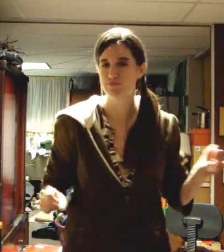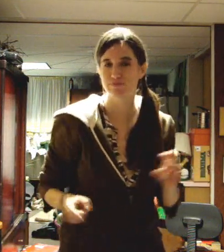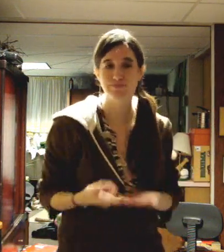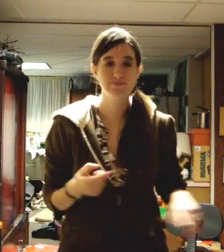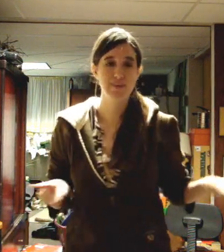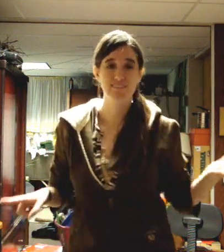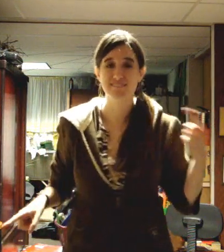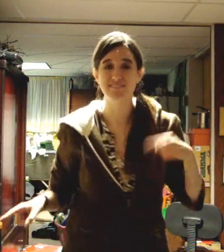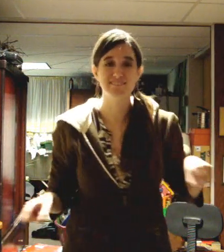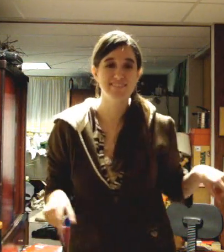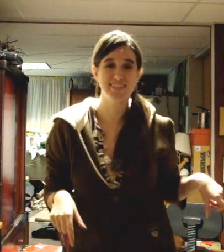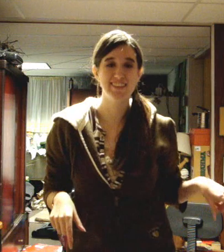Conversations